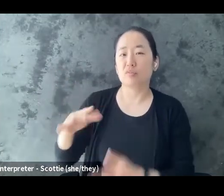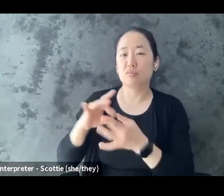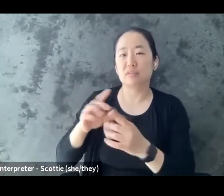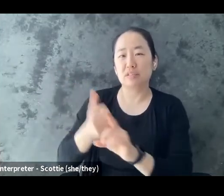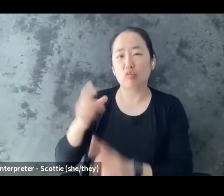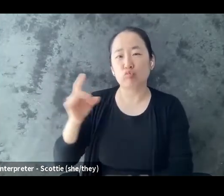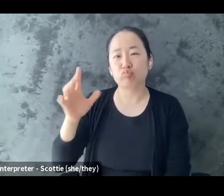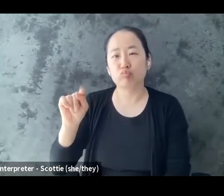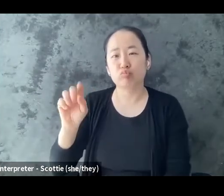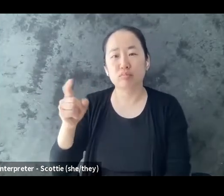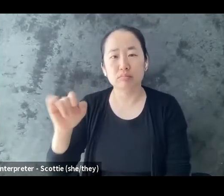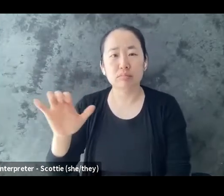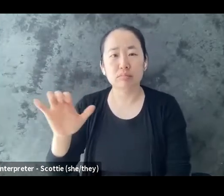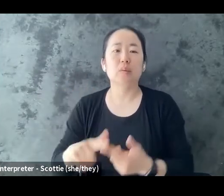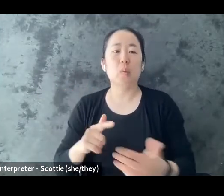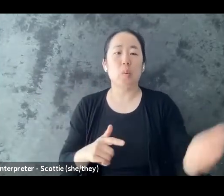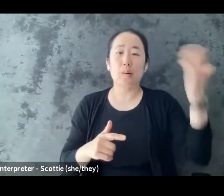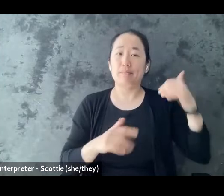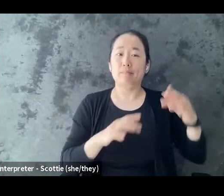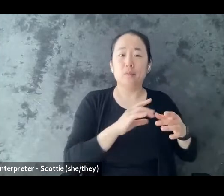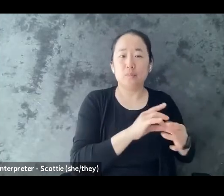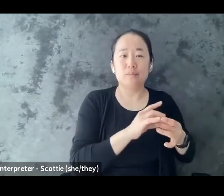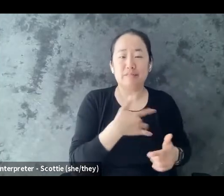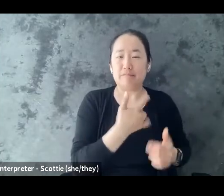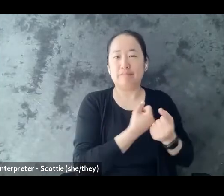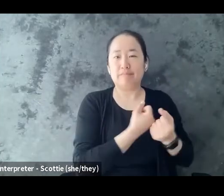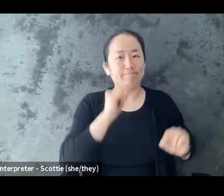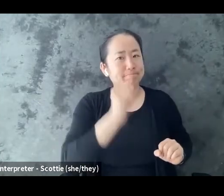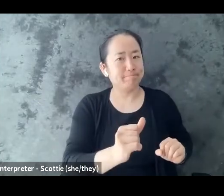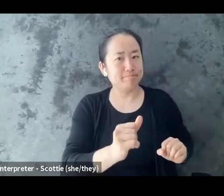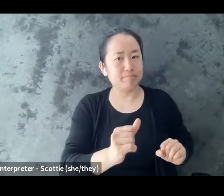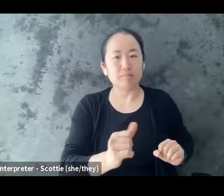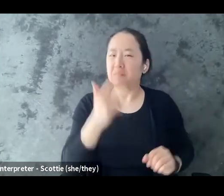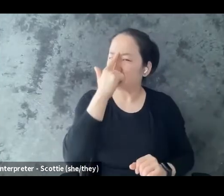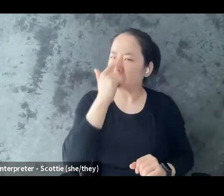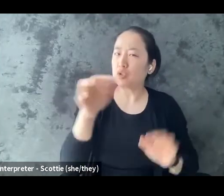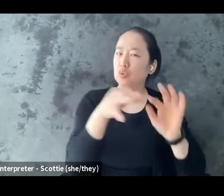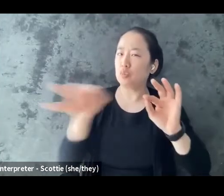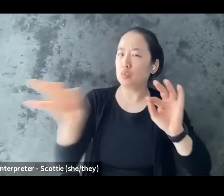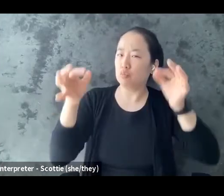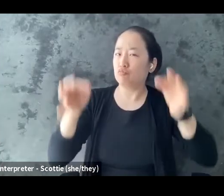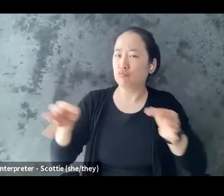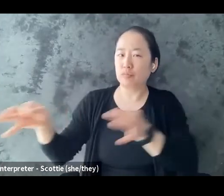previous relationship. So again, lots of different ways to think about this.